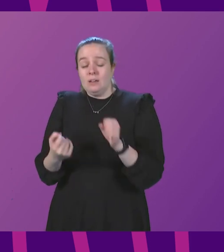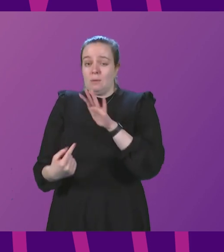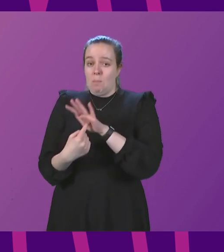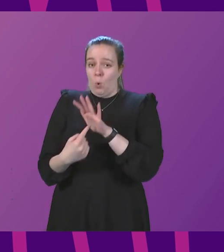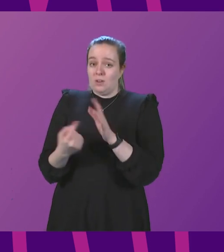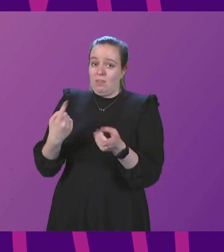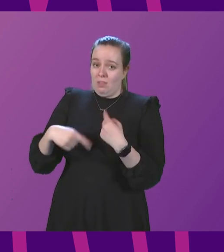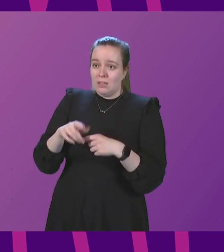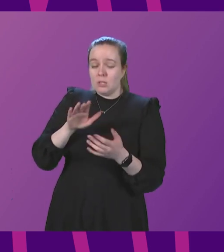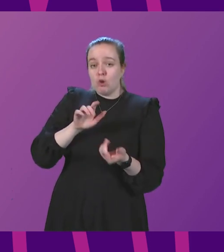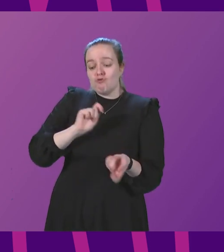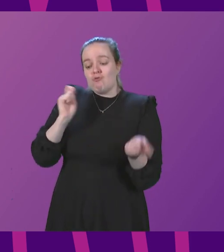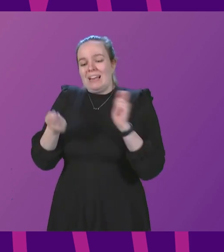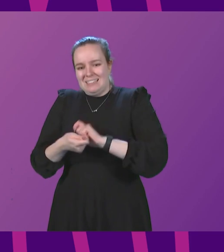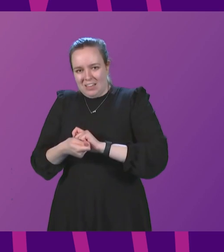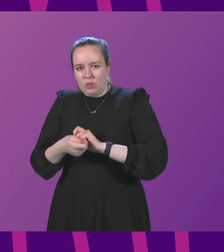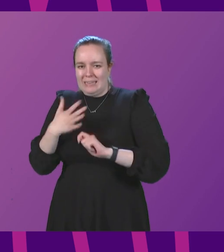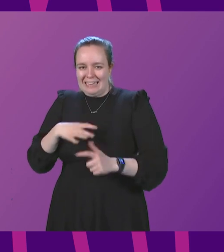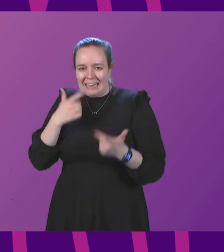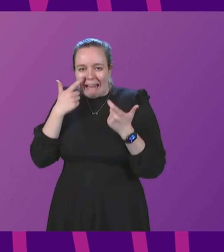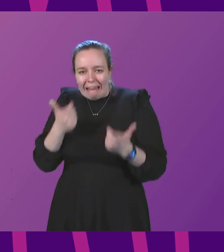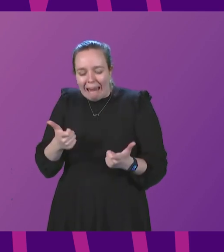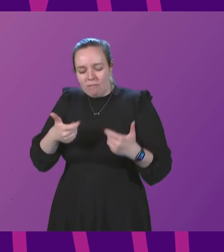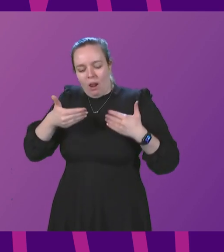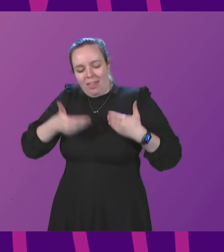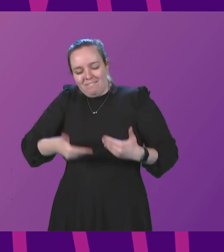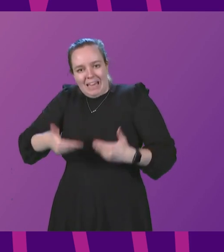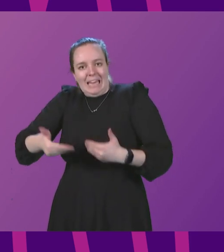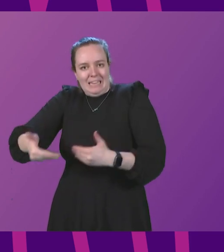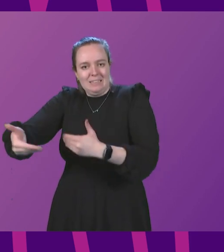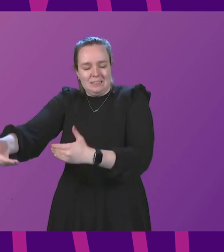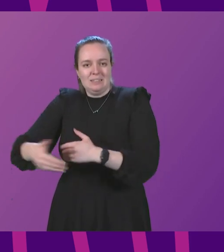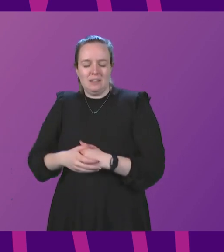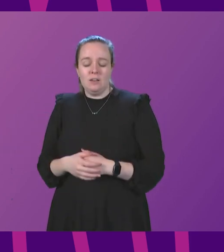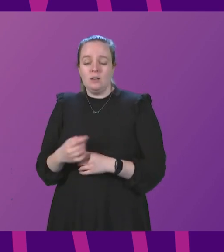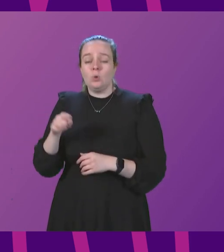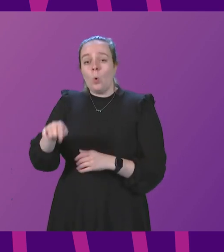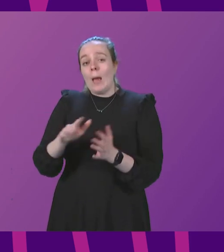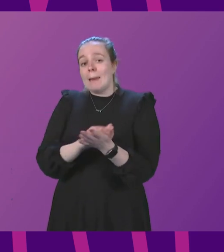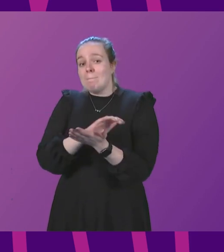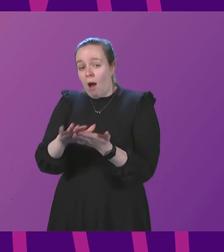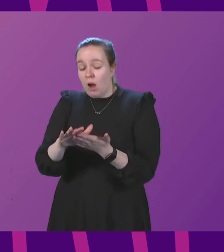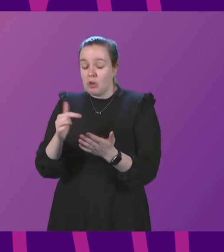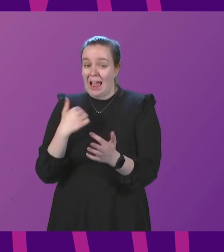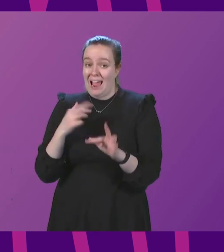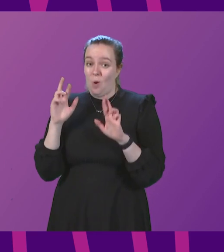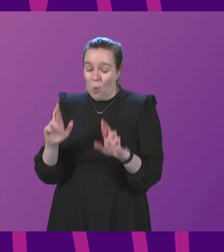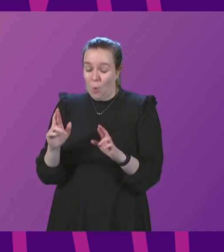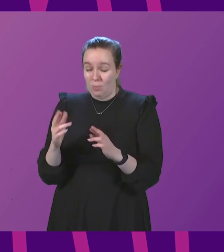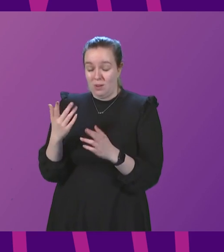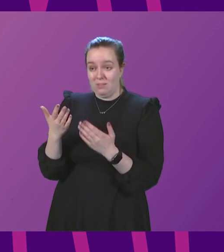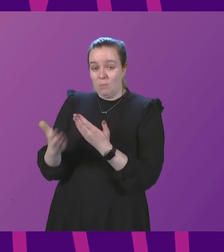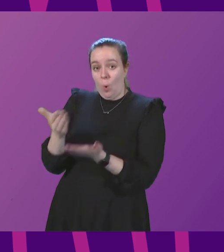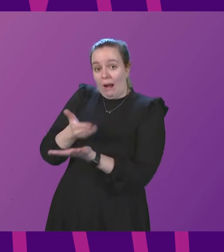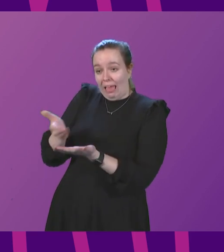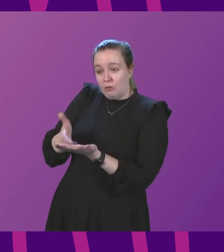that we make this transition in a careful and a phased manner. So, in March, by which time I hope we will have more clarity